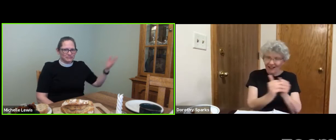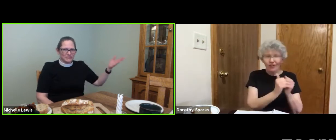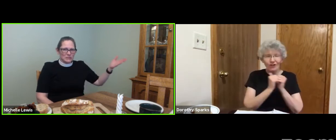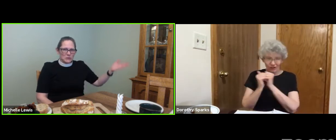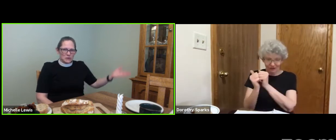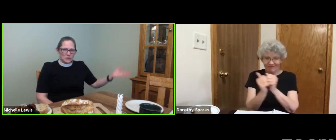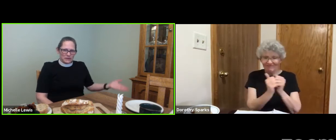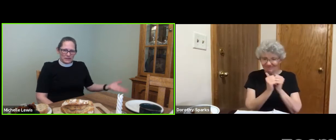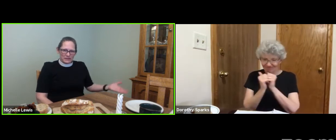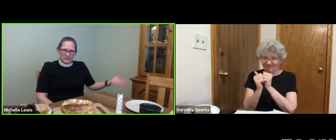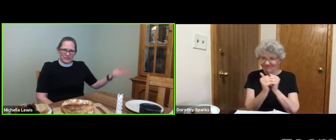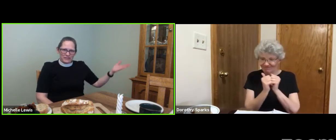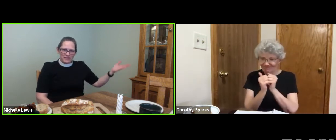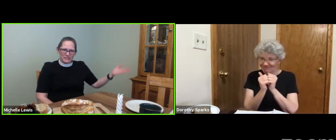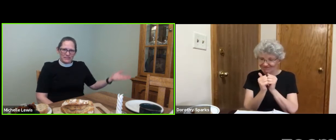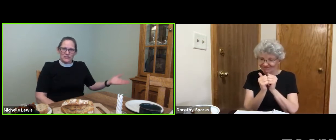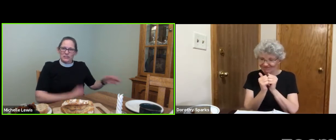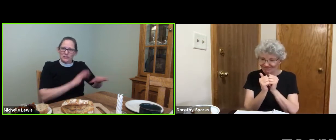present in body but are not.